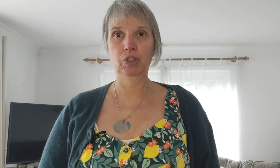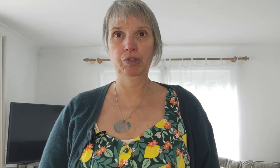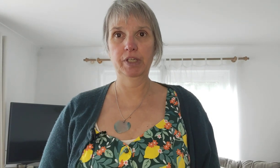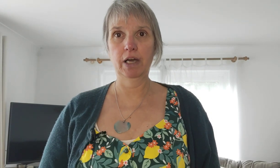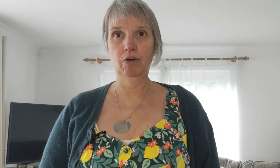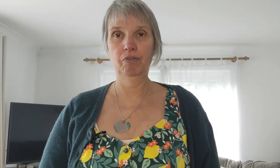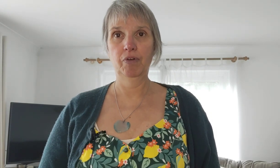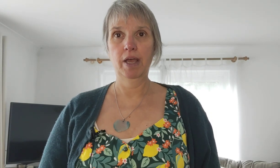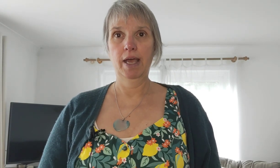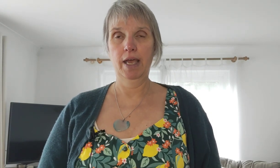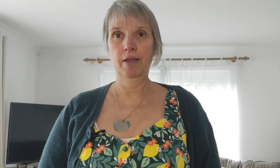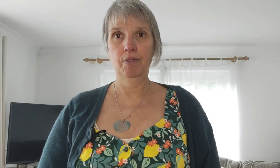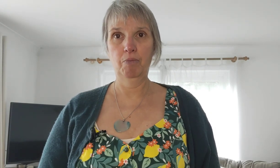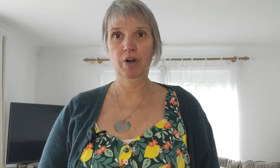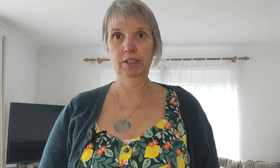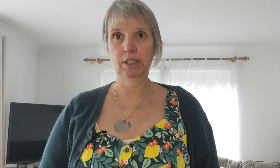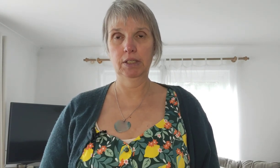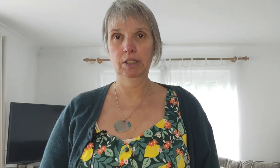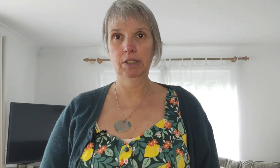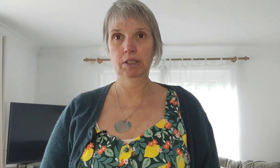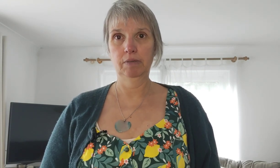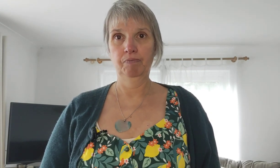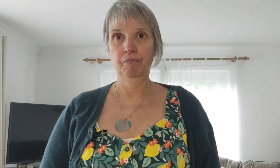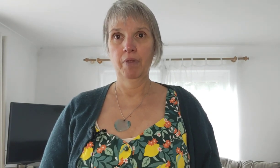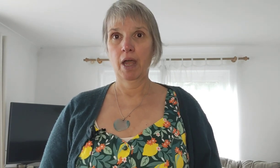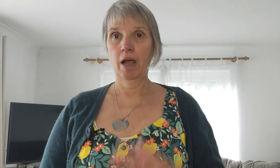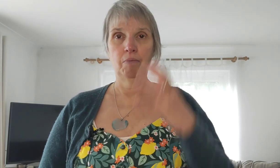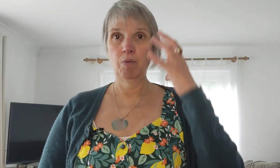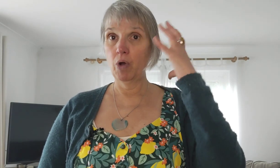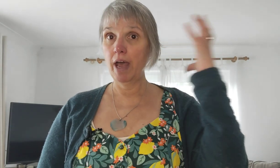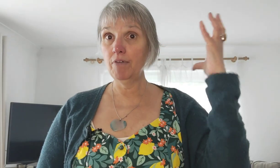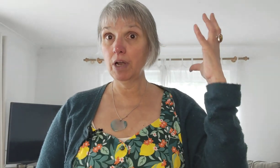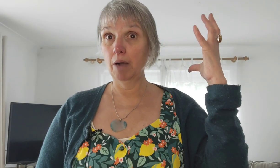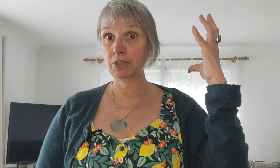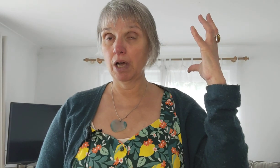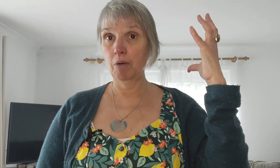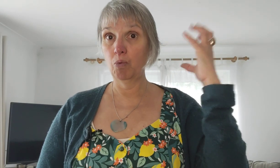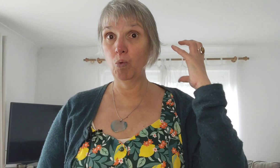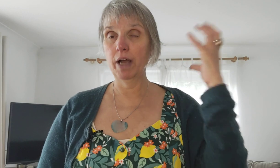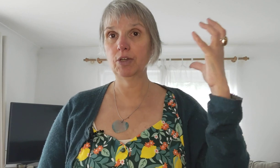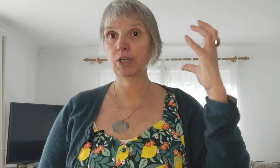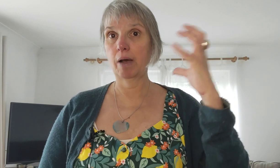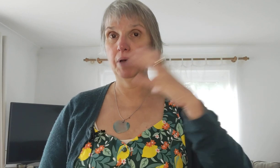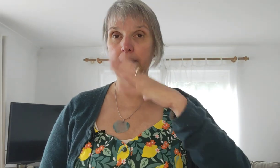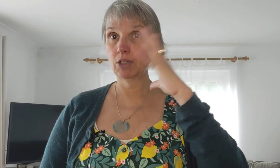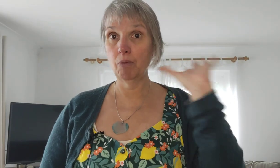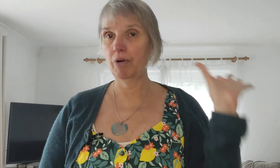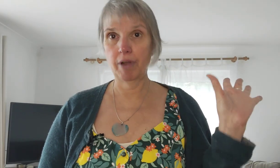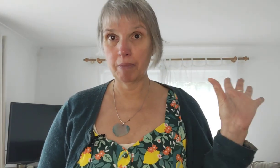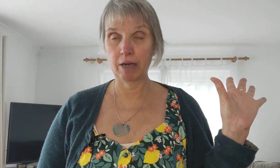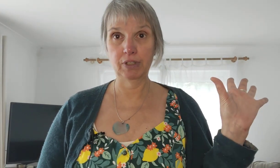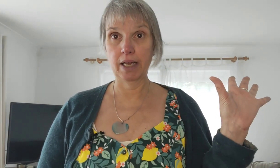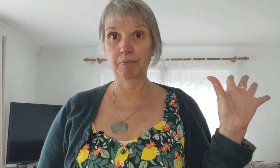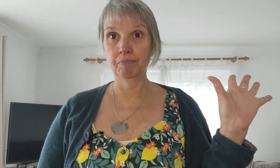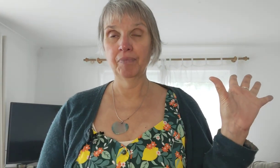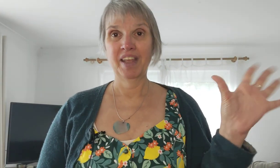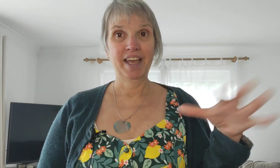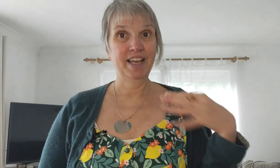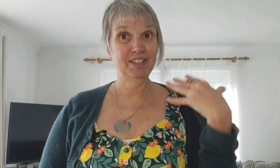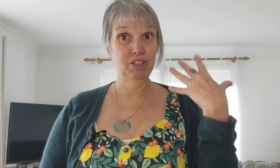yourself in the present i mean whatever comes up while you're tapping don't worry about it it's